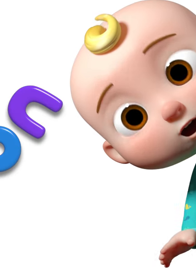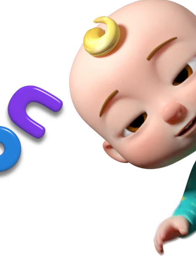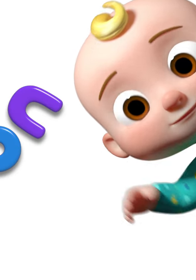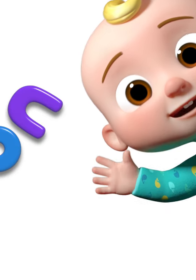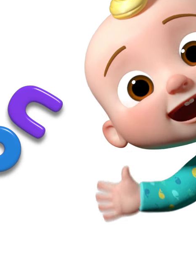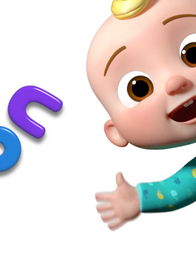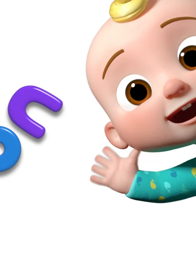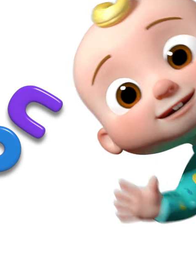Ha ha ha!